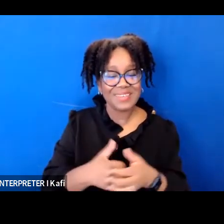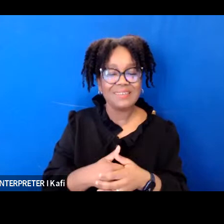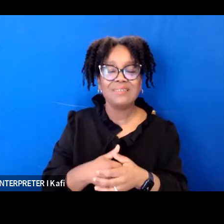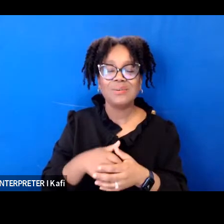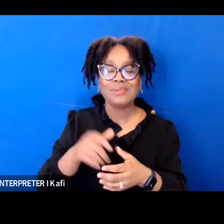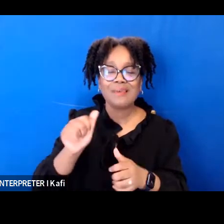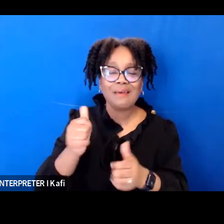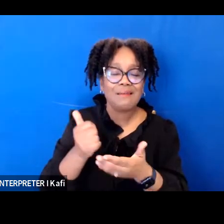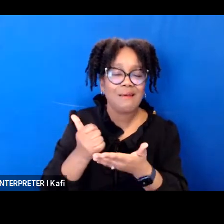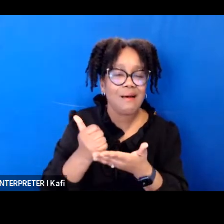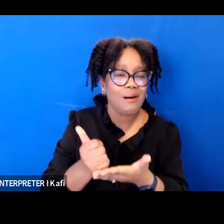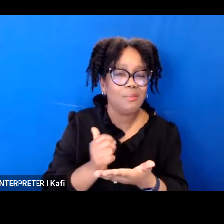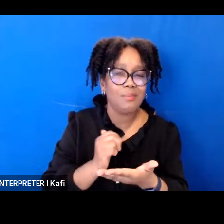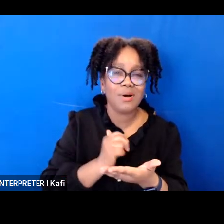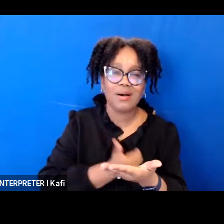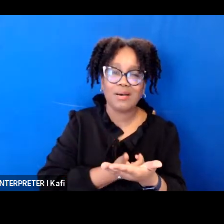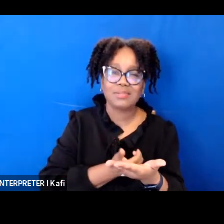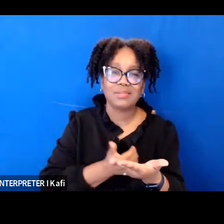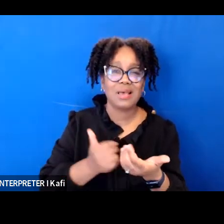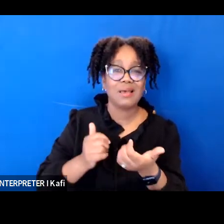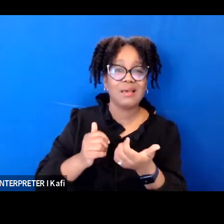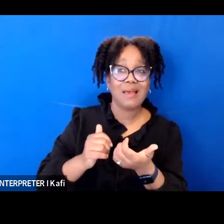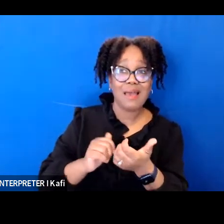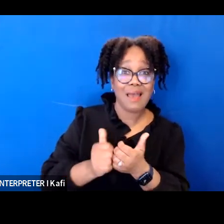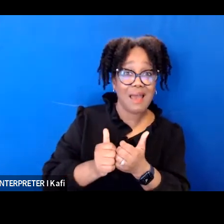call your representatives